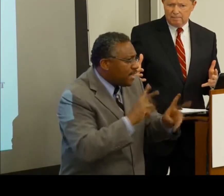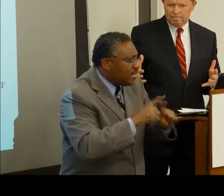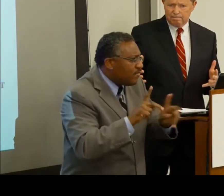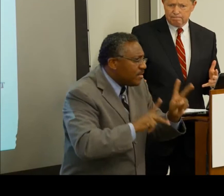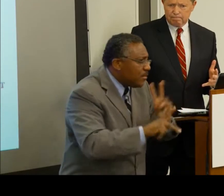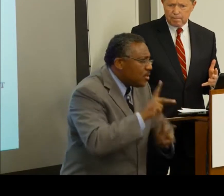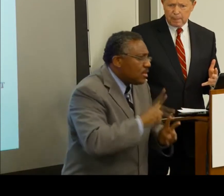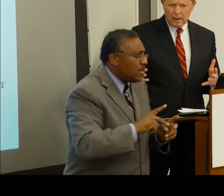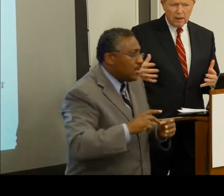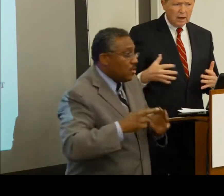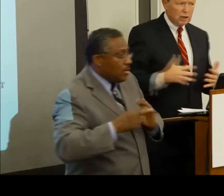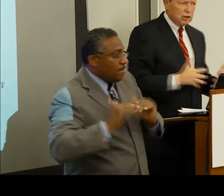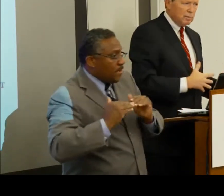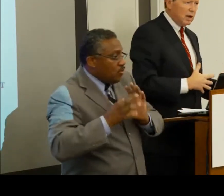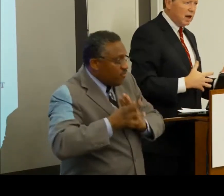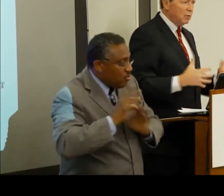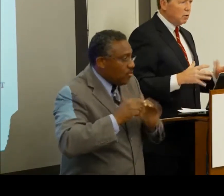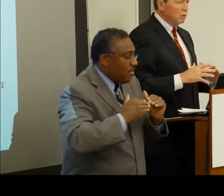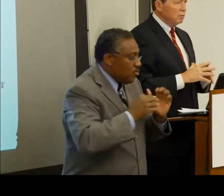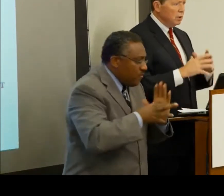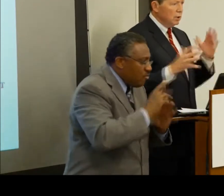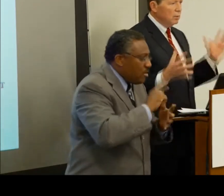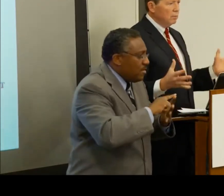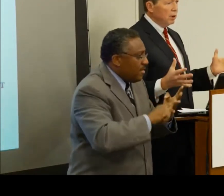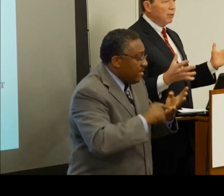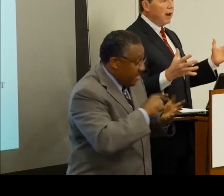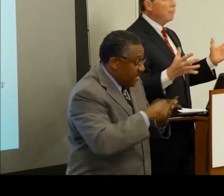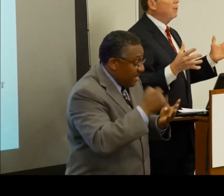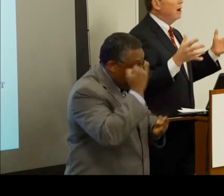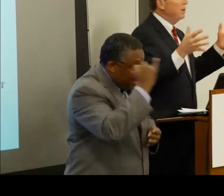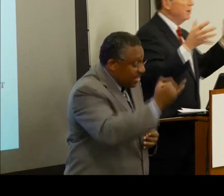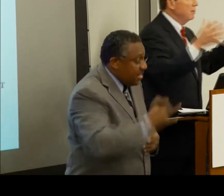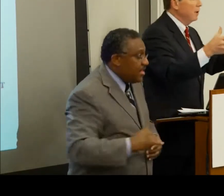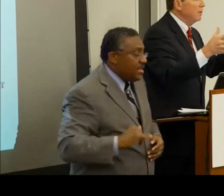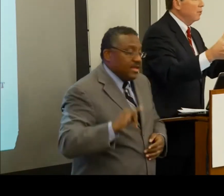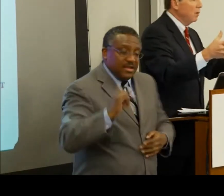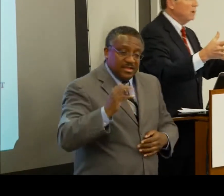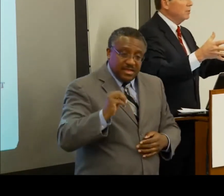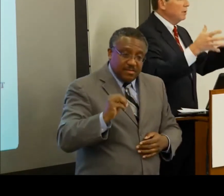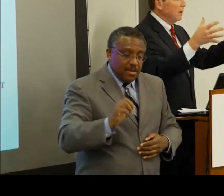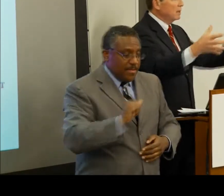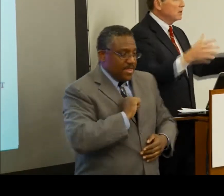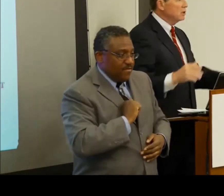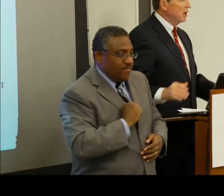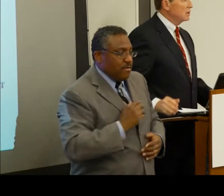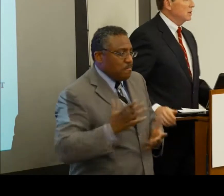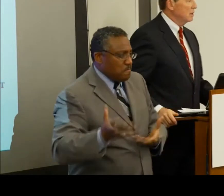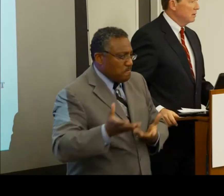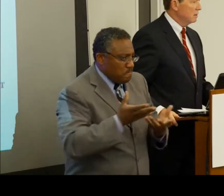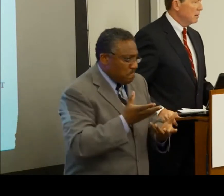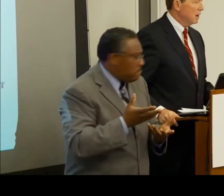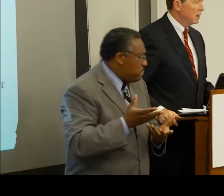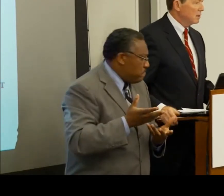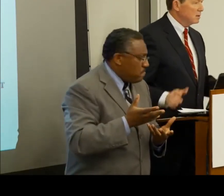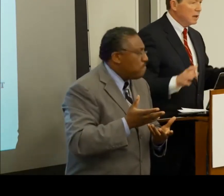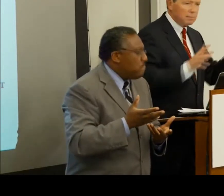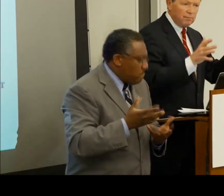will decide. Jim and I will put a wrapper on the work and we might suggest